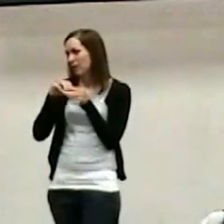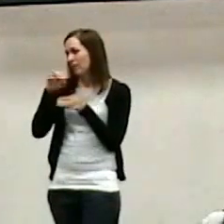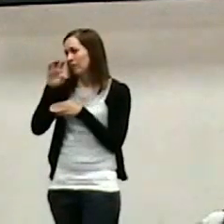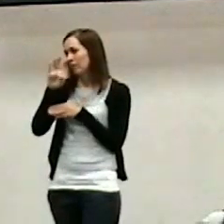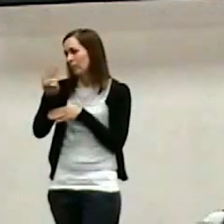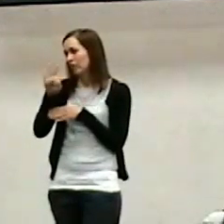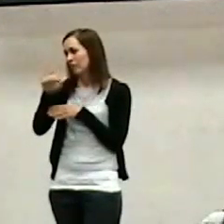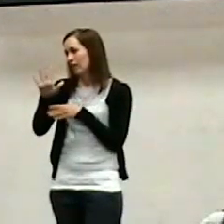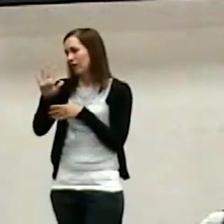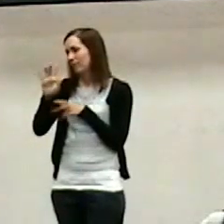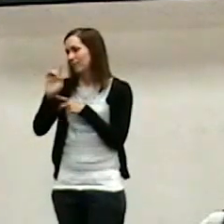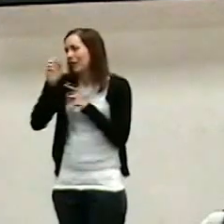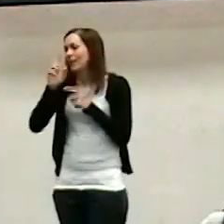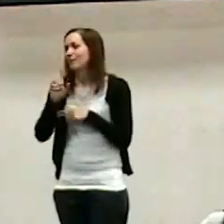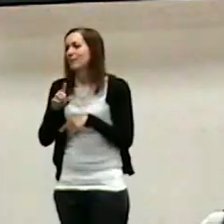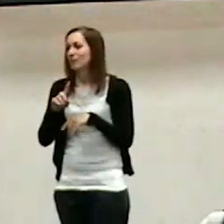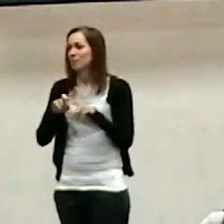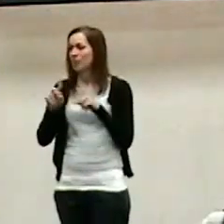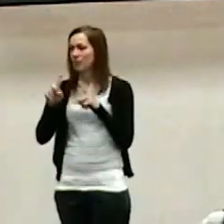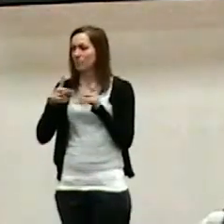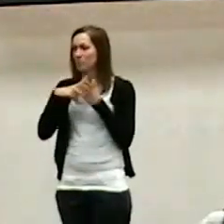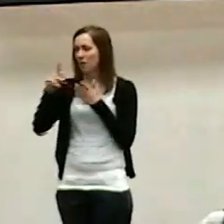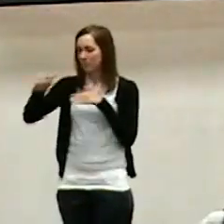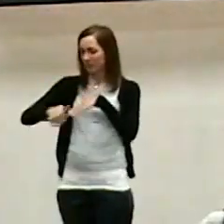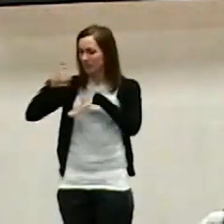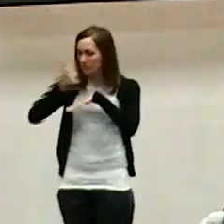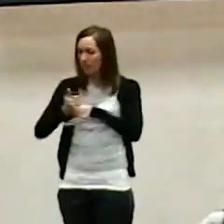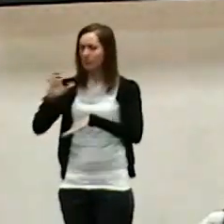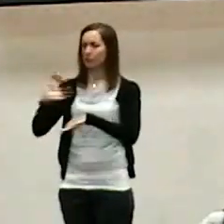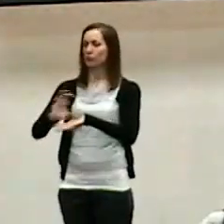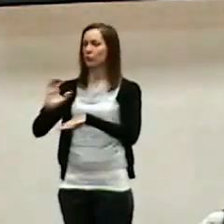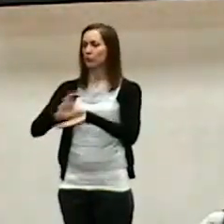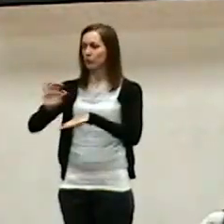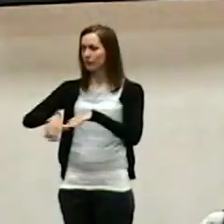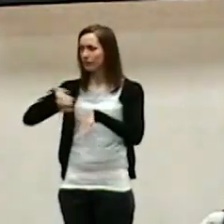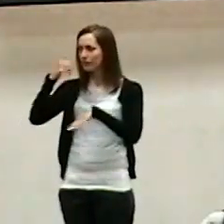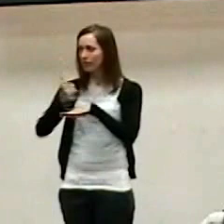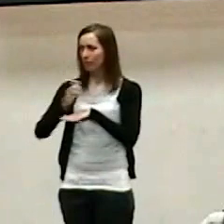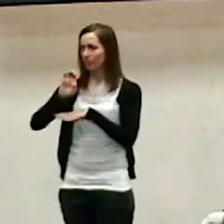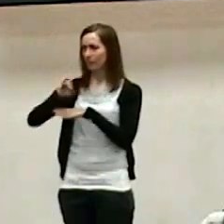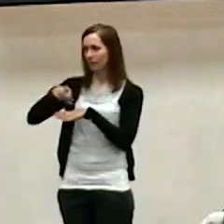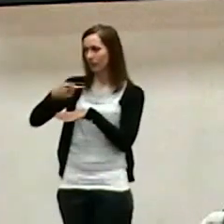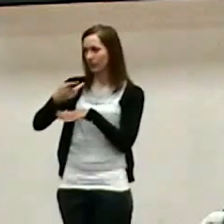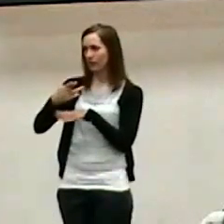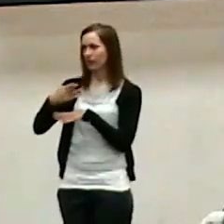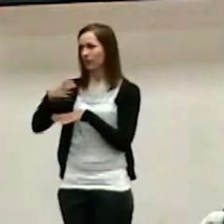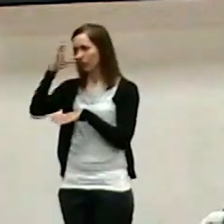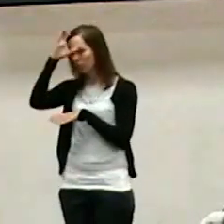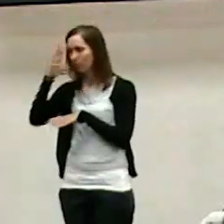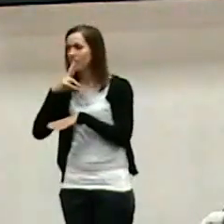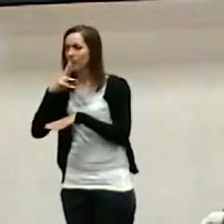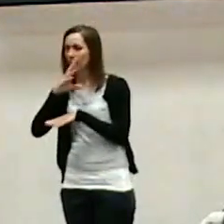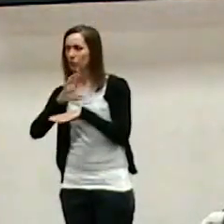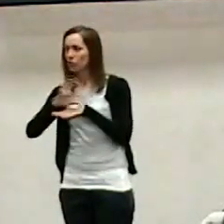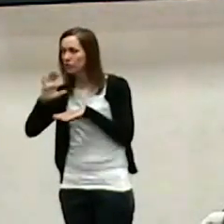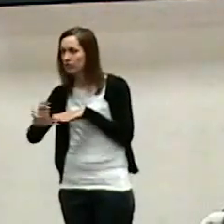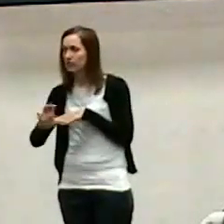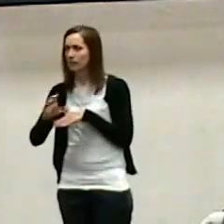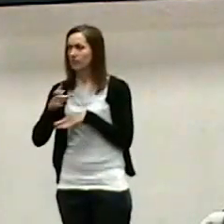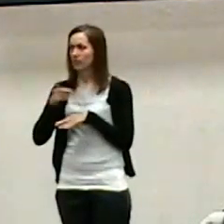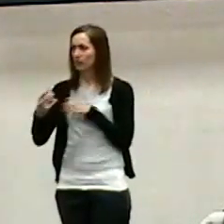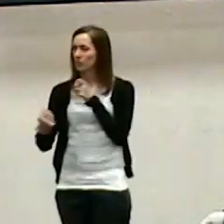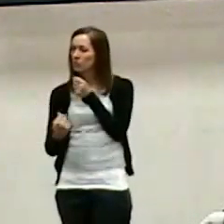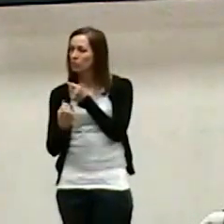Paul establishes the Corinthian church. Paul establishes the Ephesian church. Paul took time. Paul supported himself. And as a result in all the